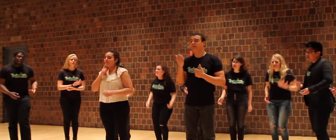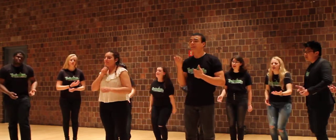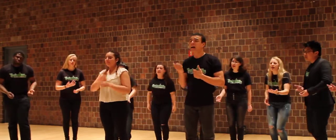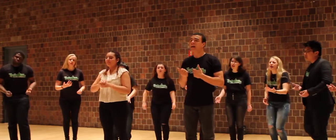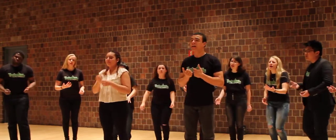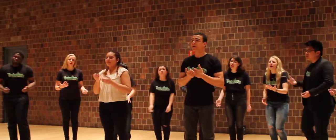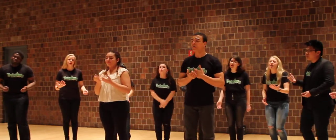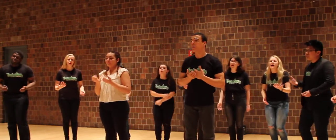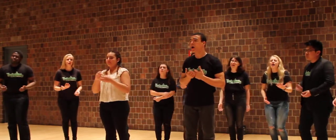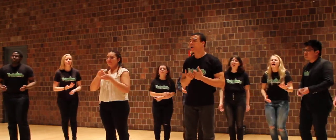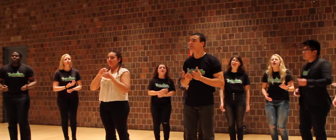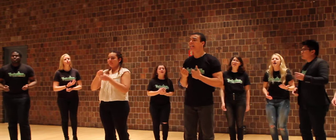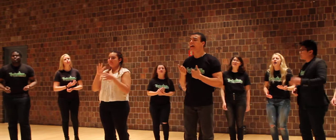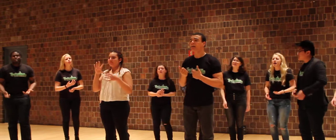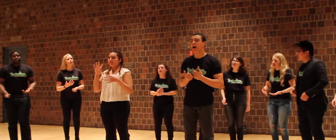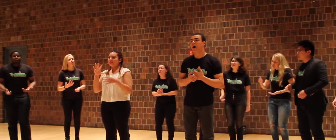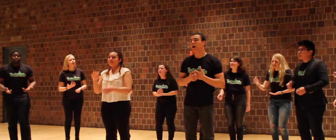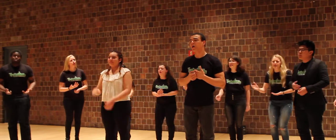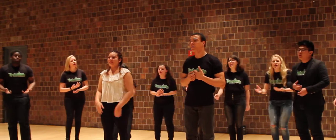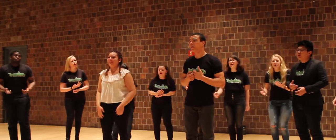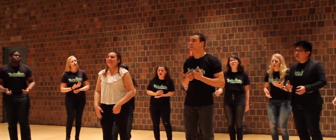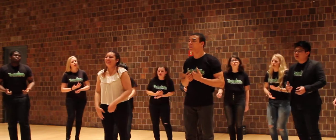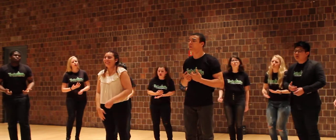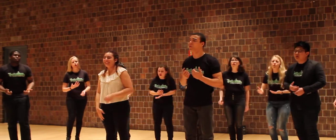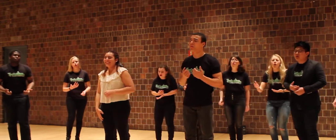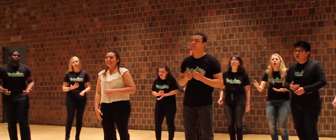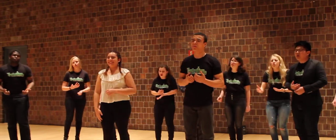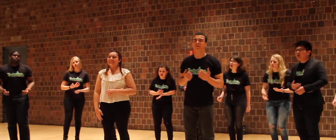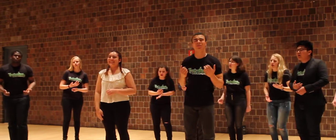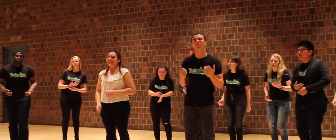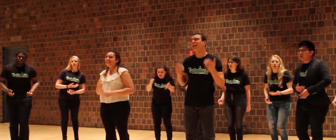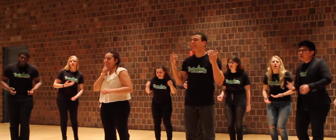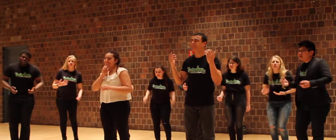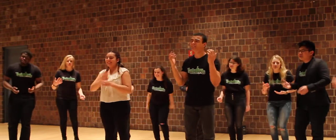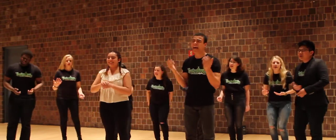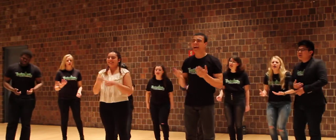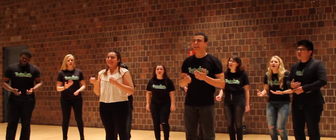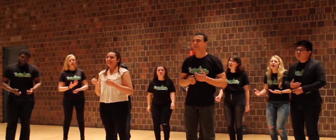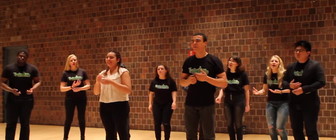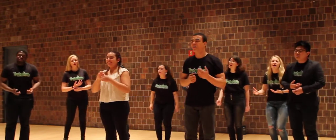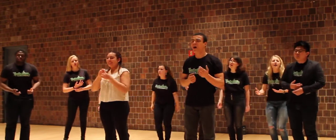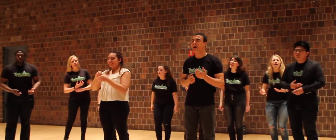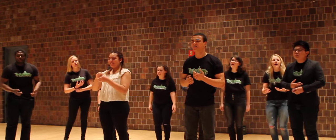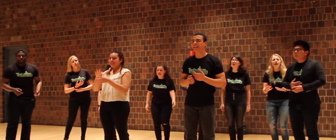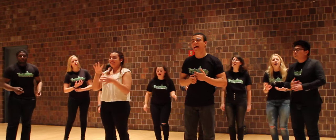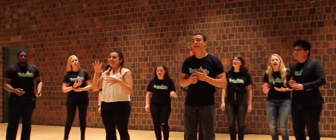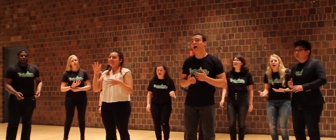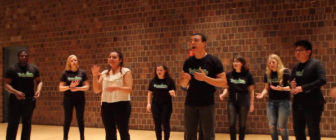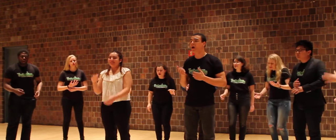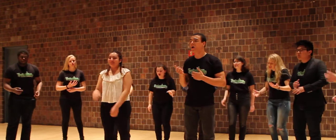say you won't let go With you say you won't let go